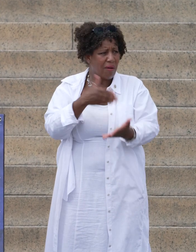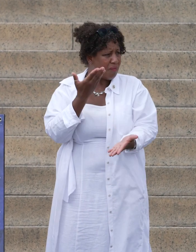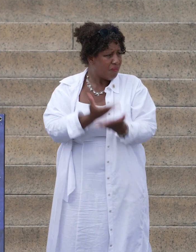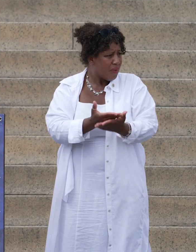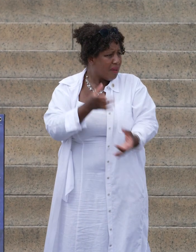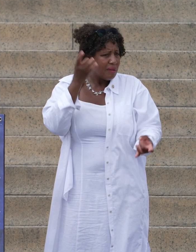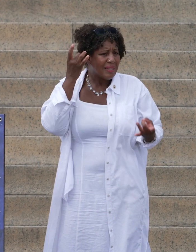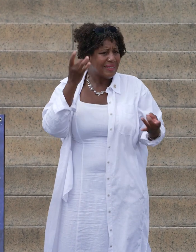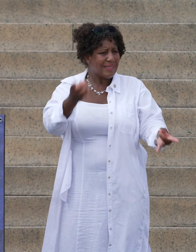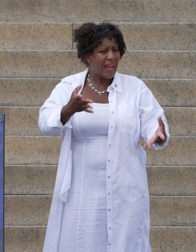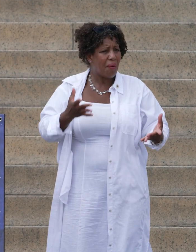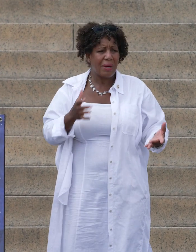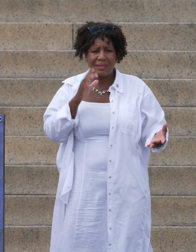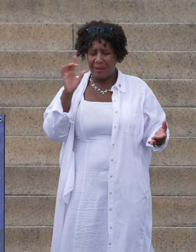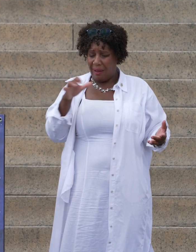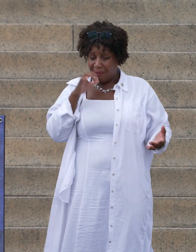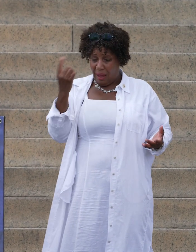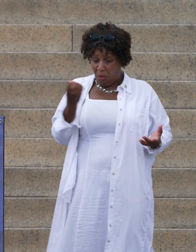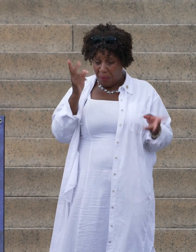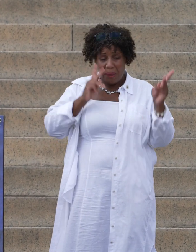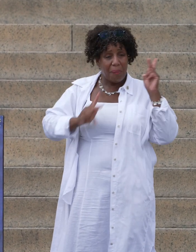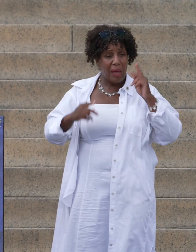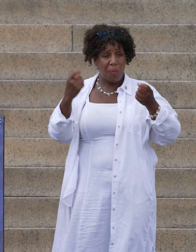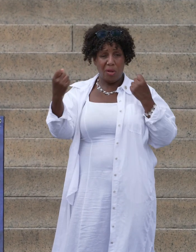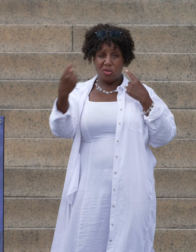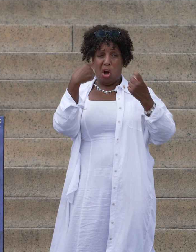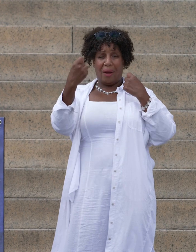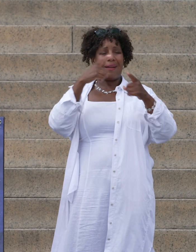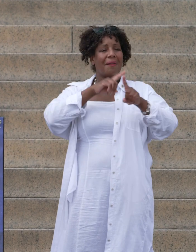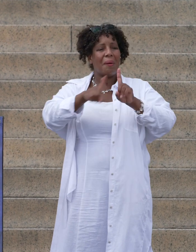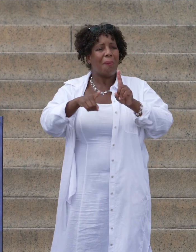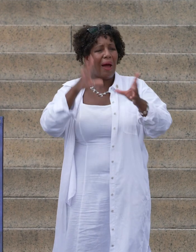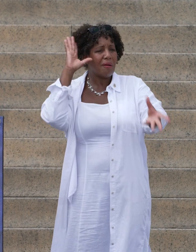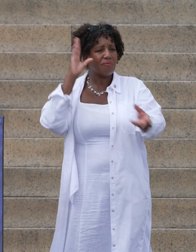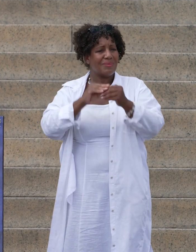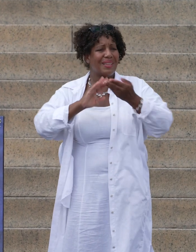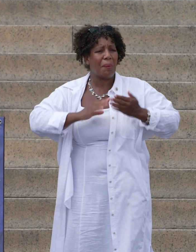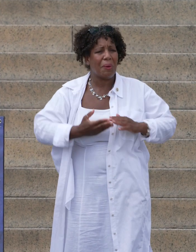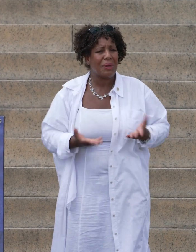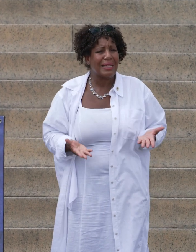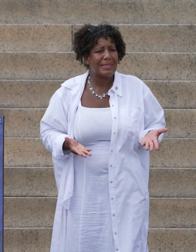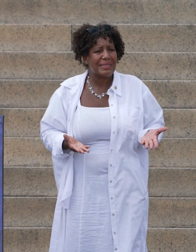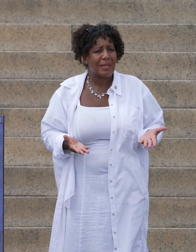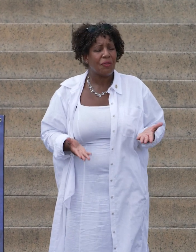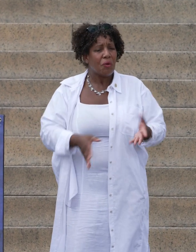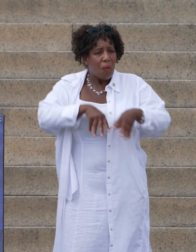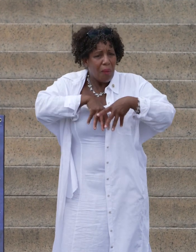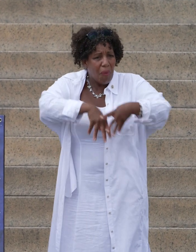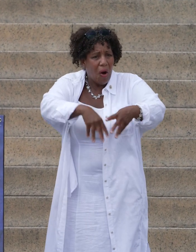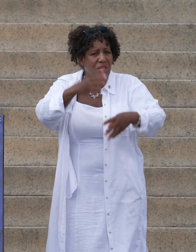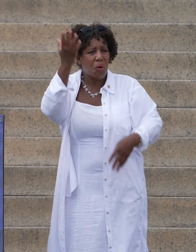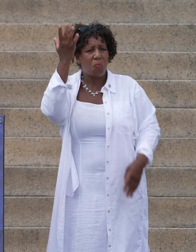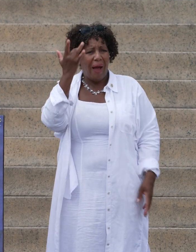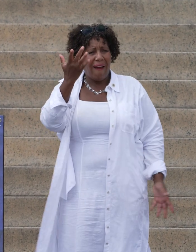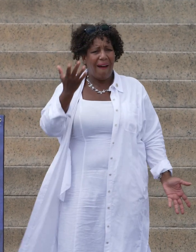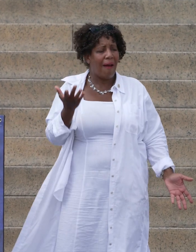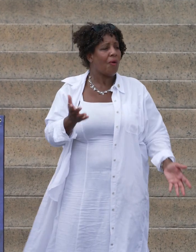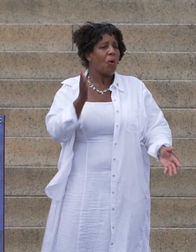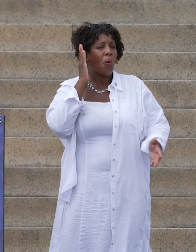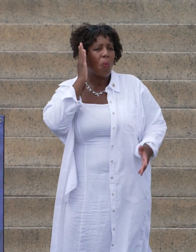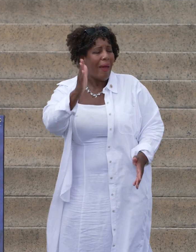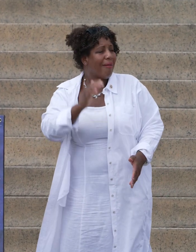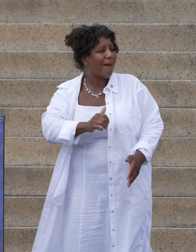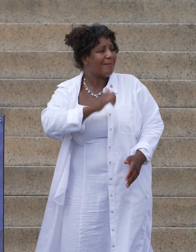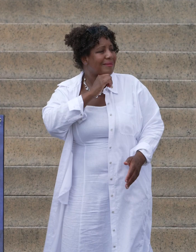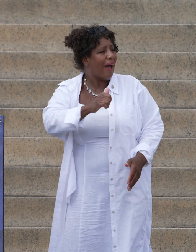terrorizing not only those who are targeted, but whole communities. And we march because we will